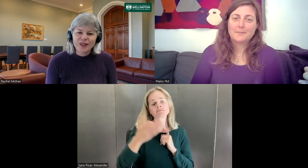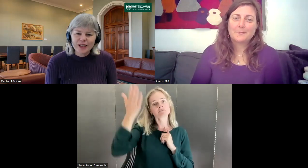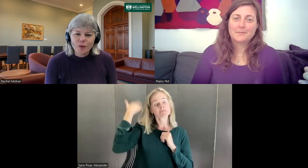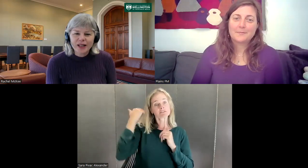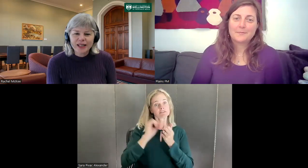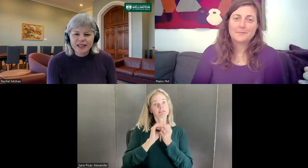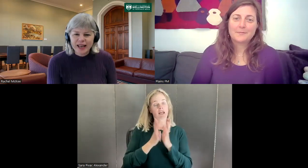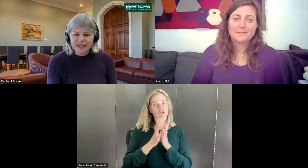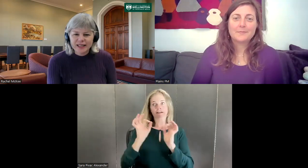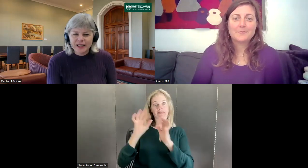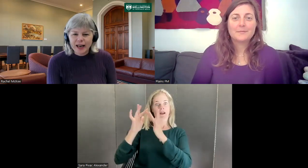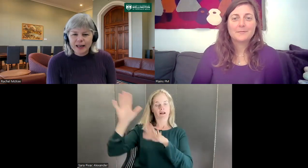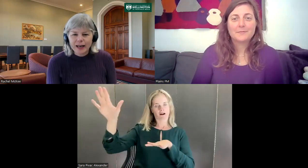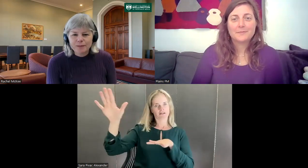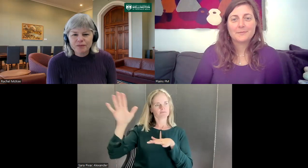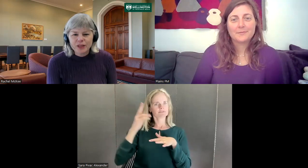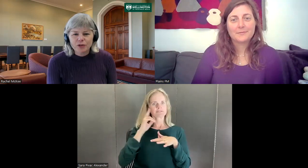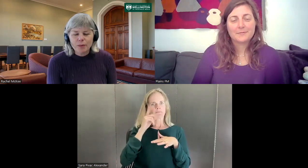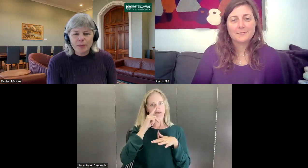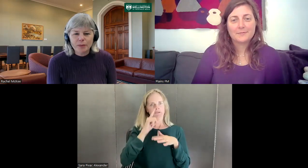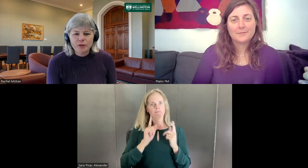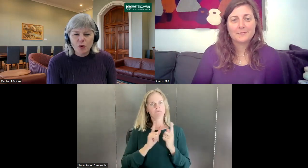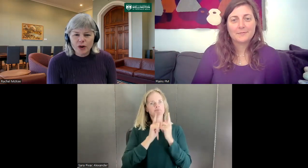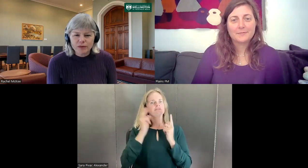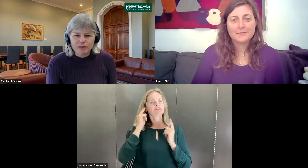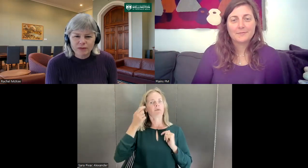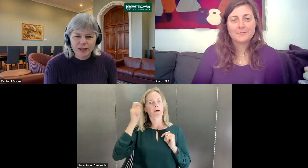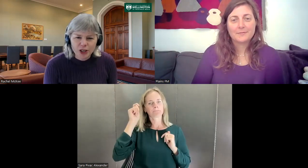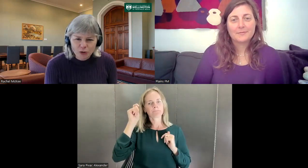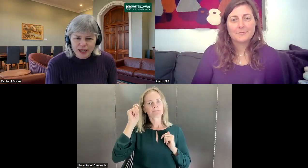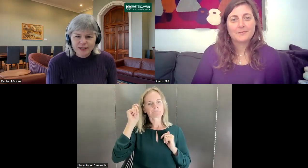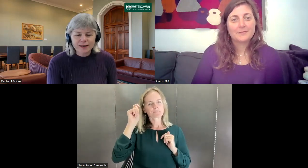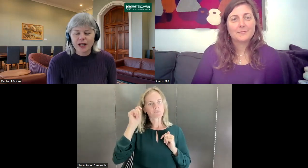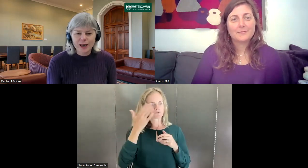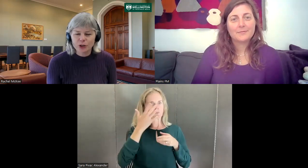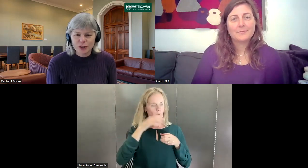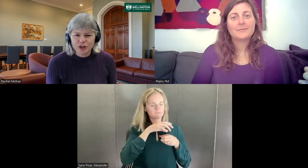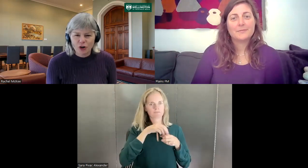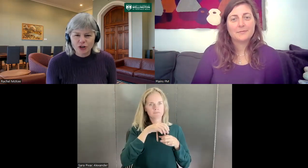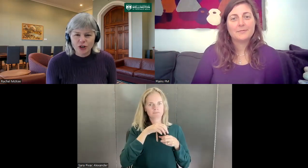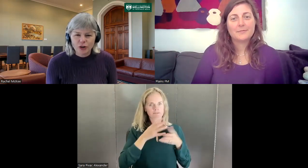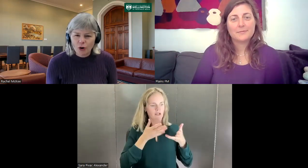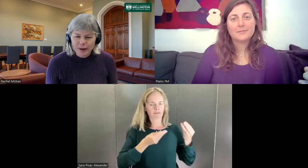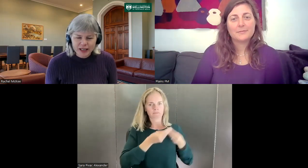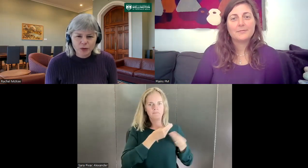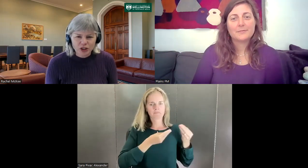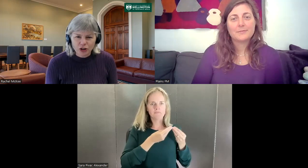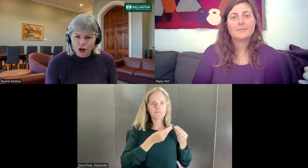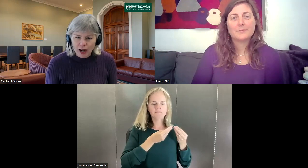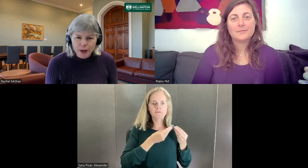One thing to add, remember, before, in the old days, sign language was not on media. wasn't online. The